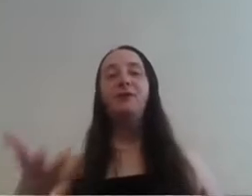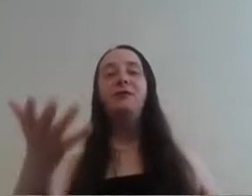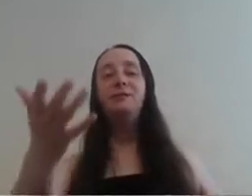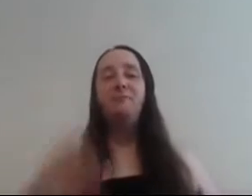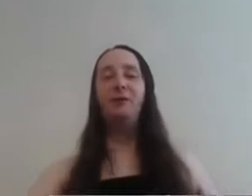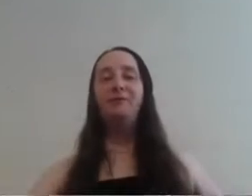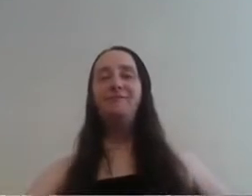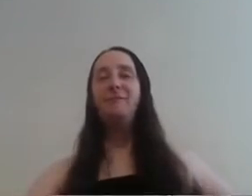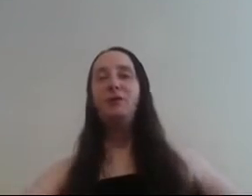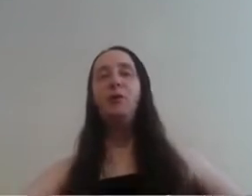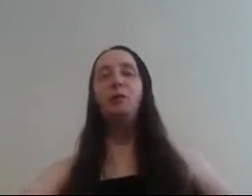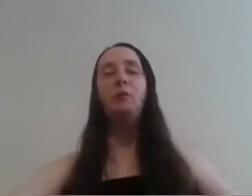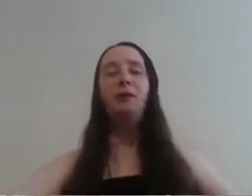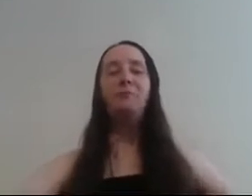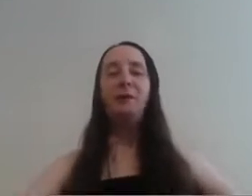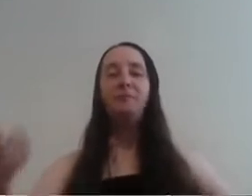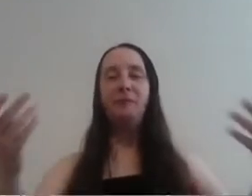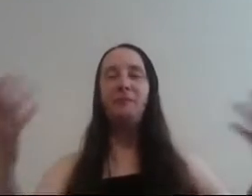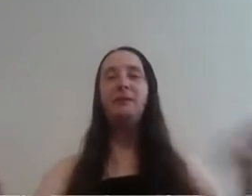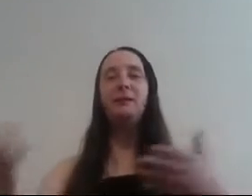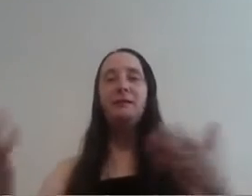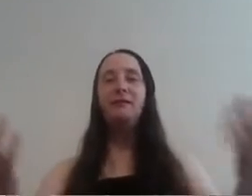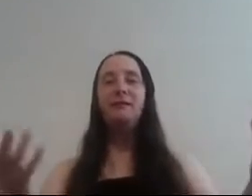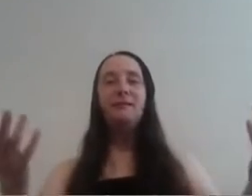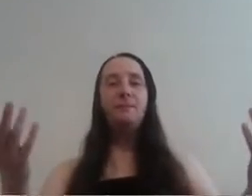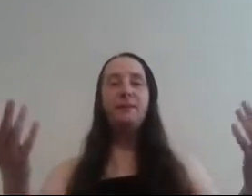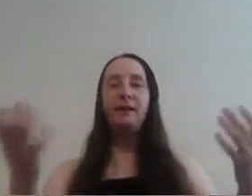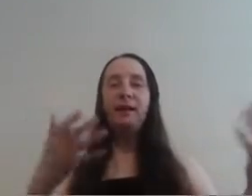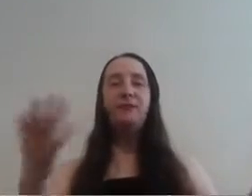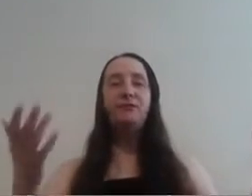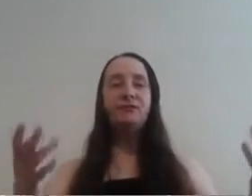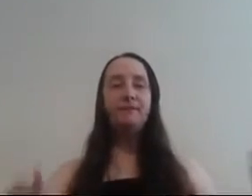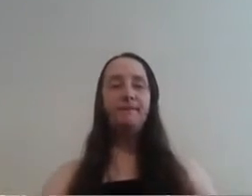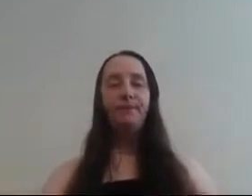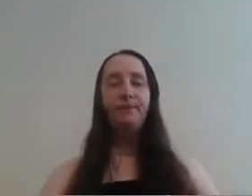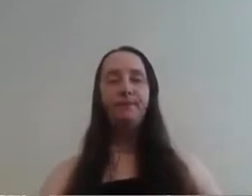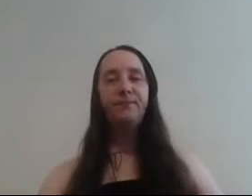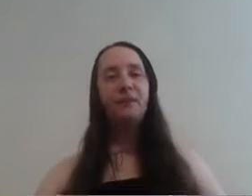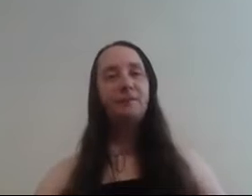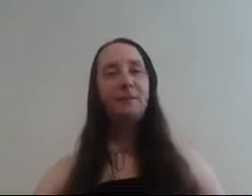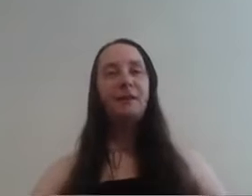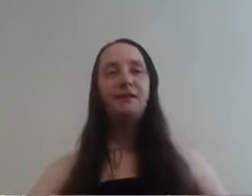good but you know what I'm talking about like manipulating their lives maybe